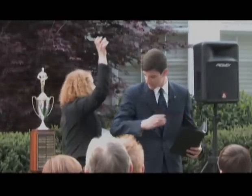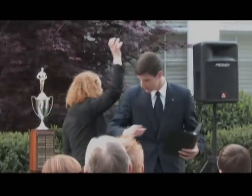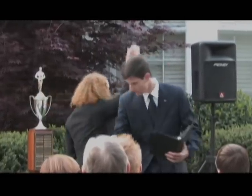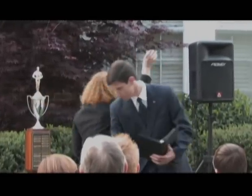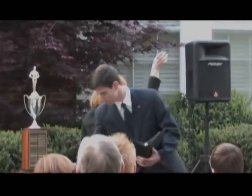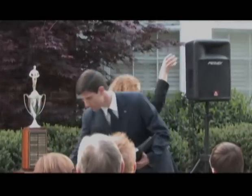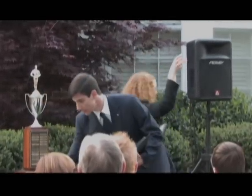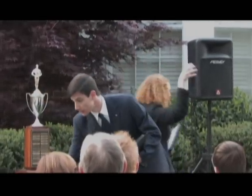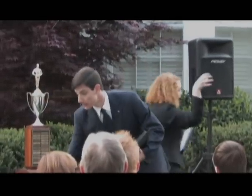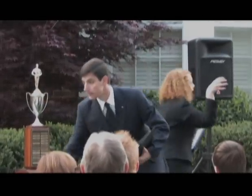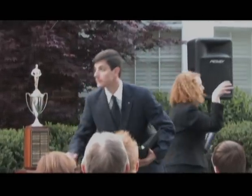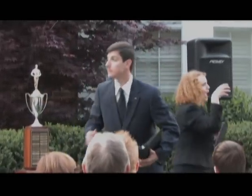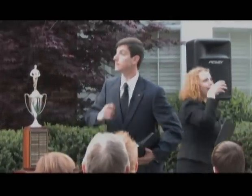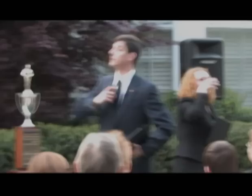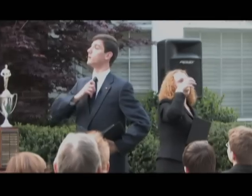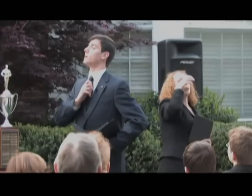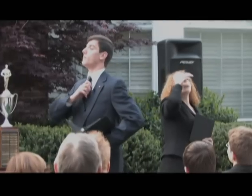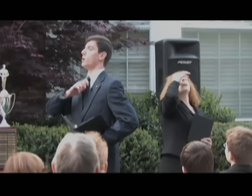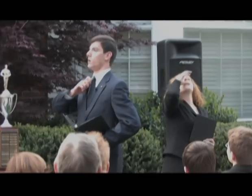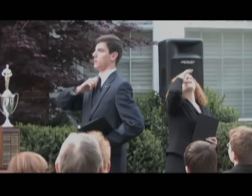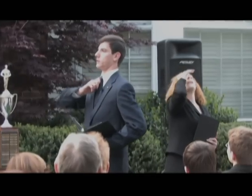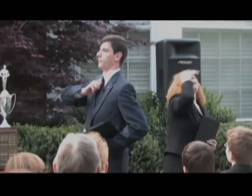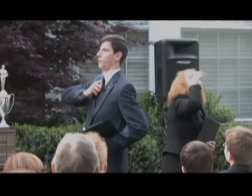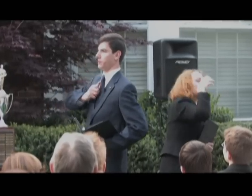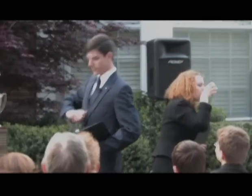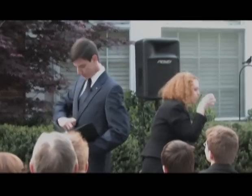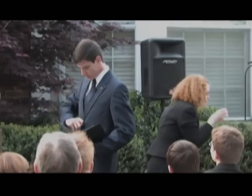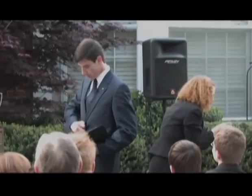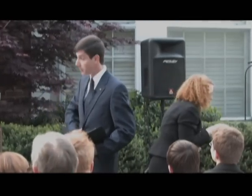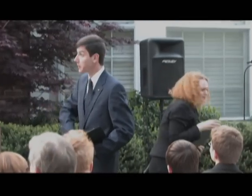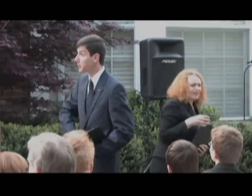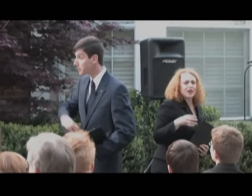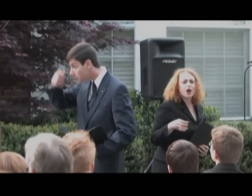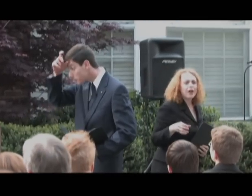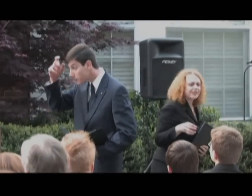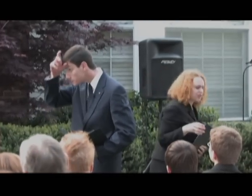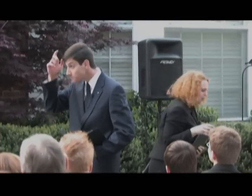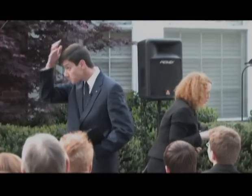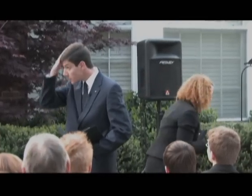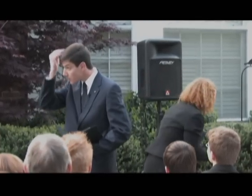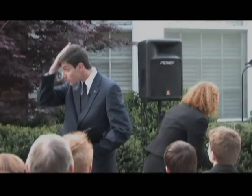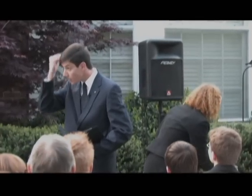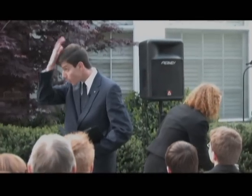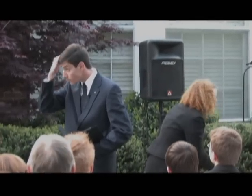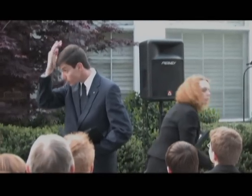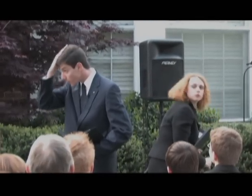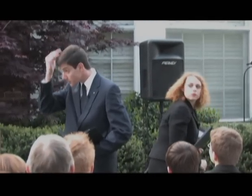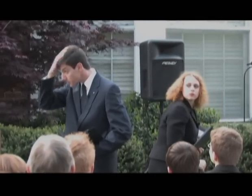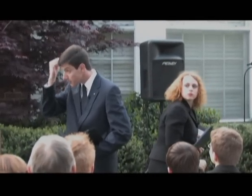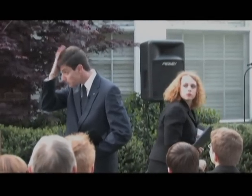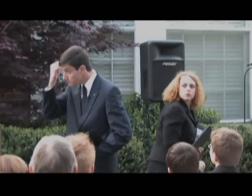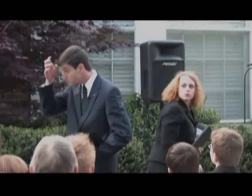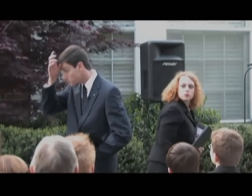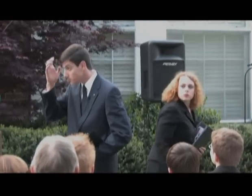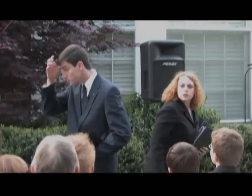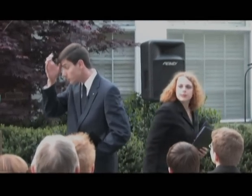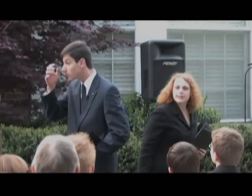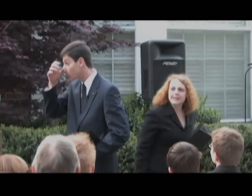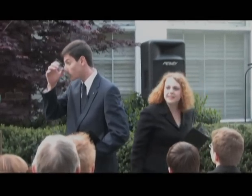Party, party. I'm looking forward to this one. Go answer the door. No, you answer it. Get to